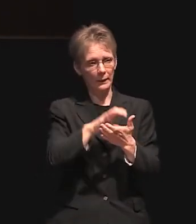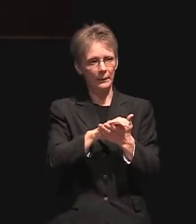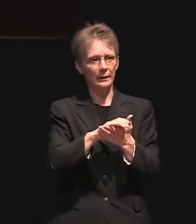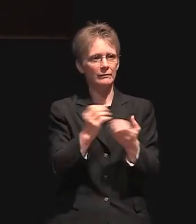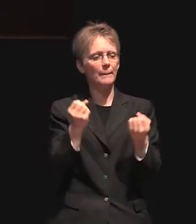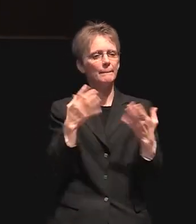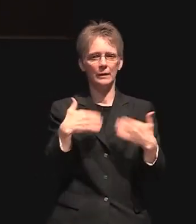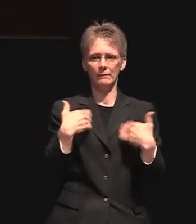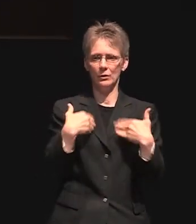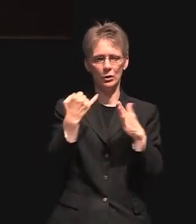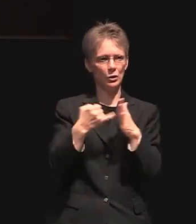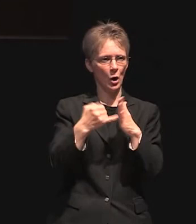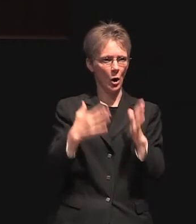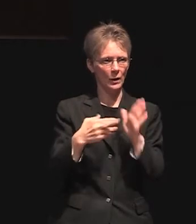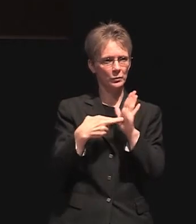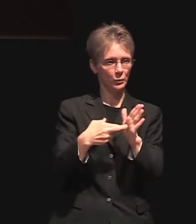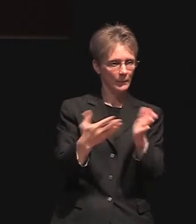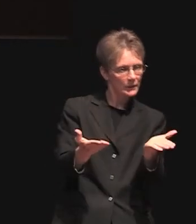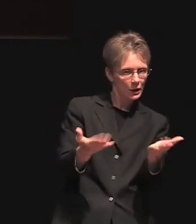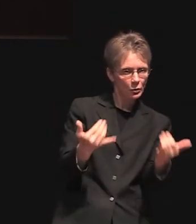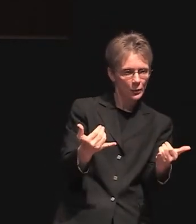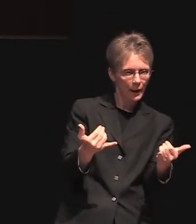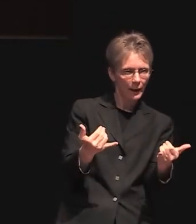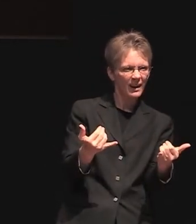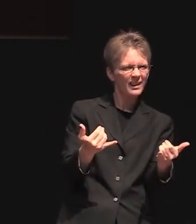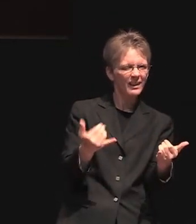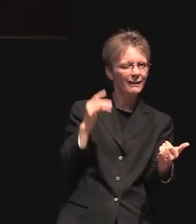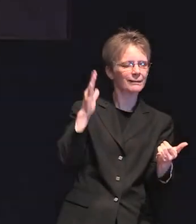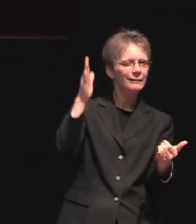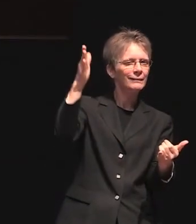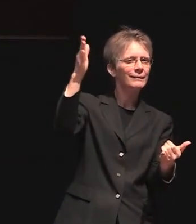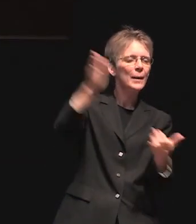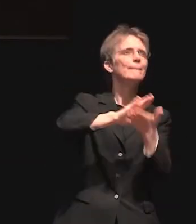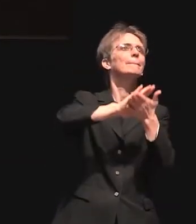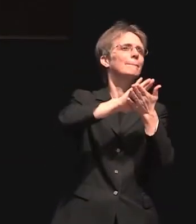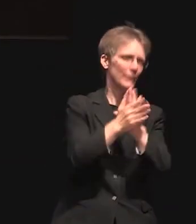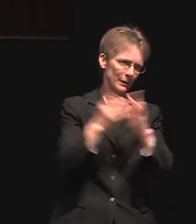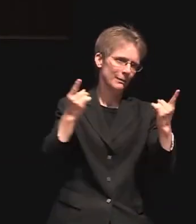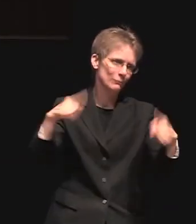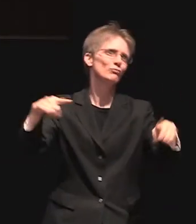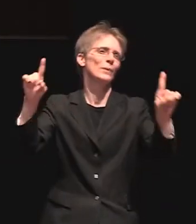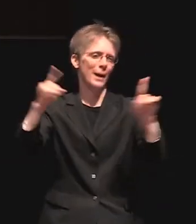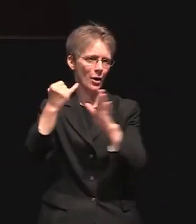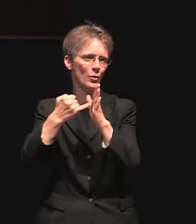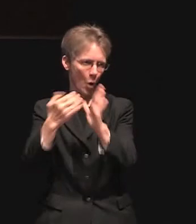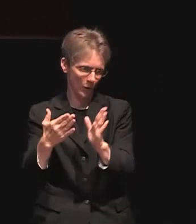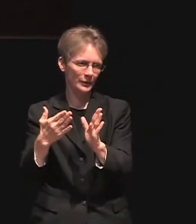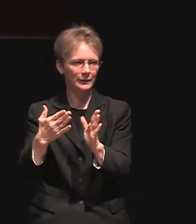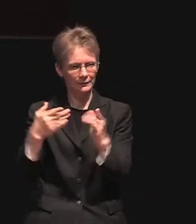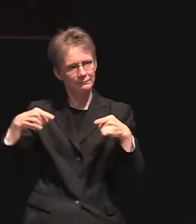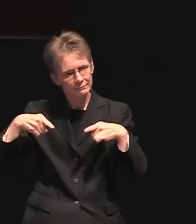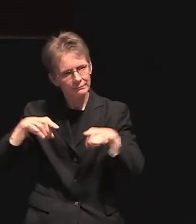represented here that today will become celebrated and renowned artists over the course of your lives